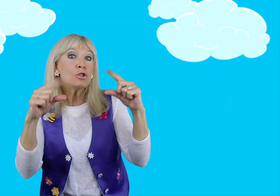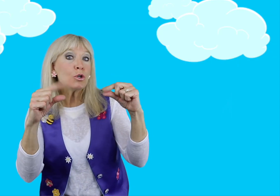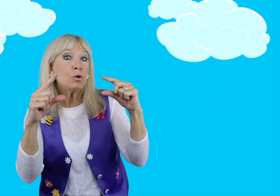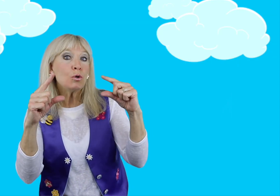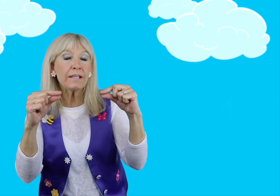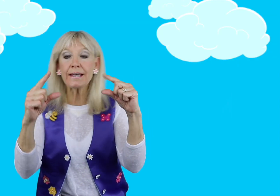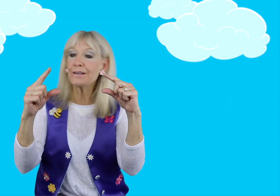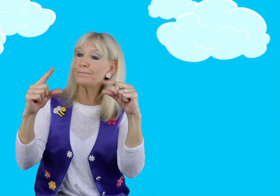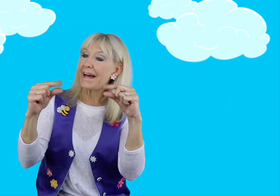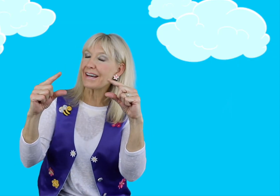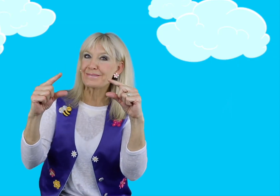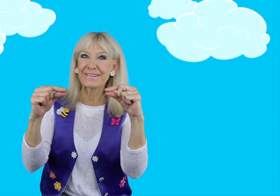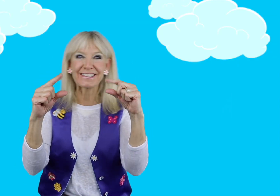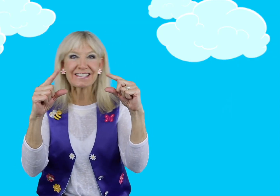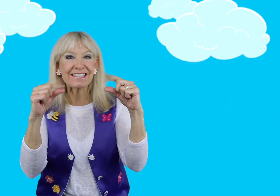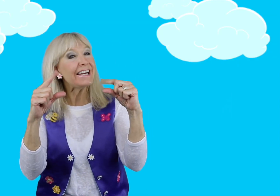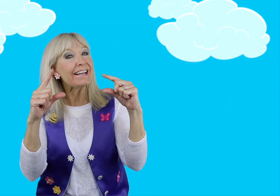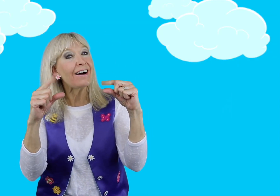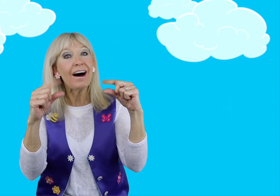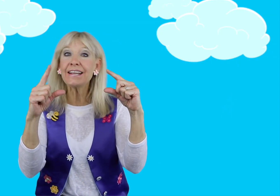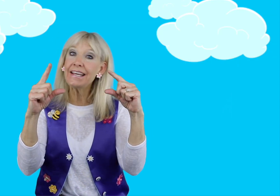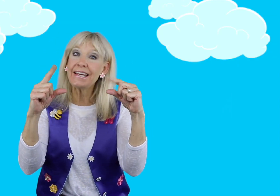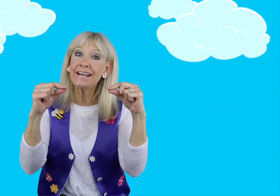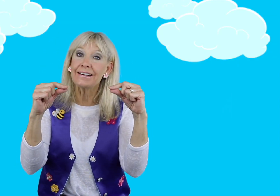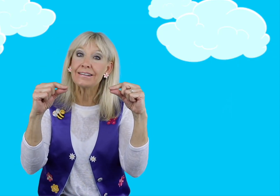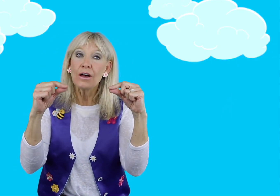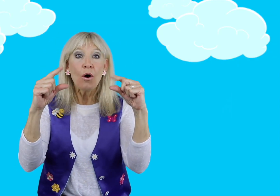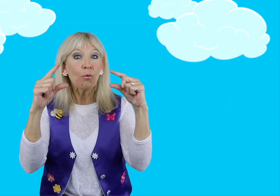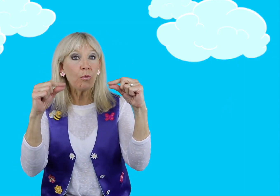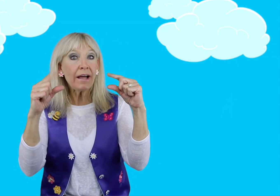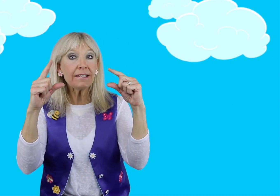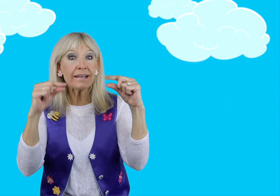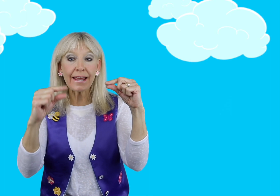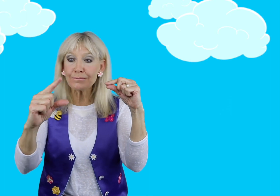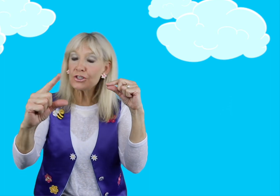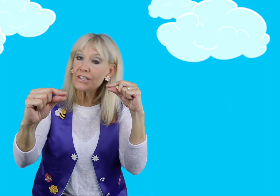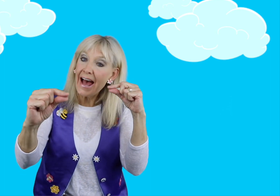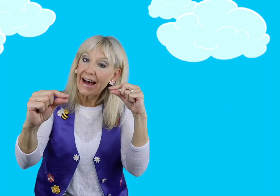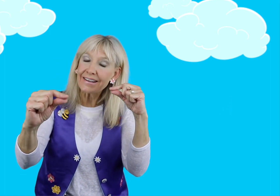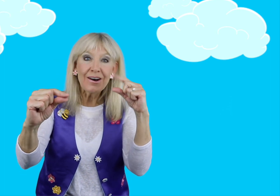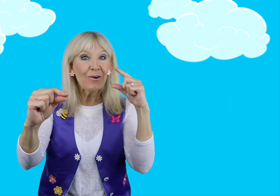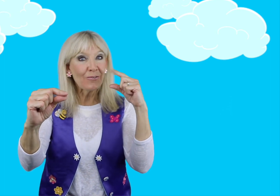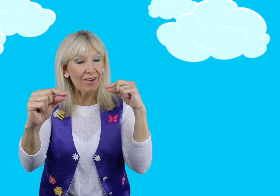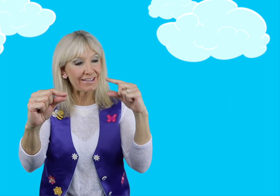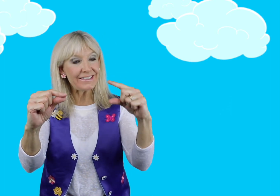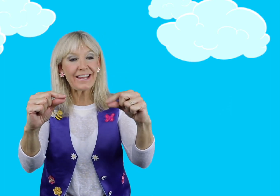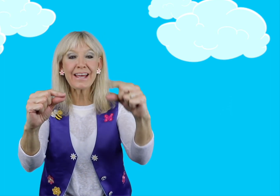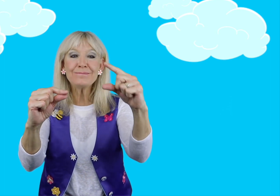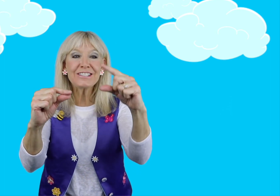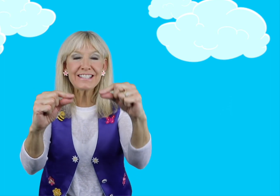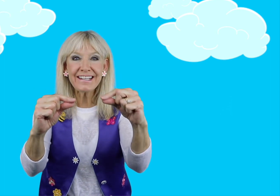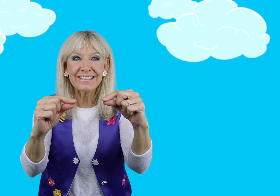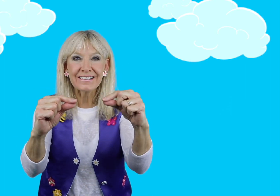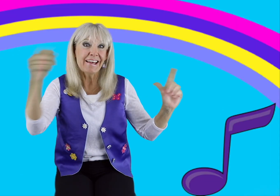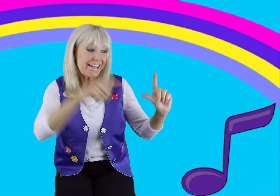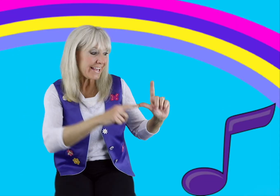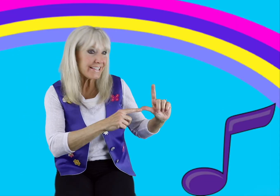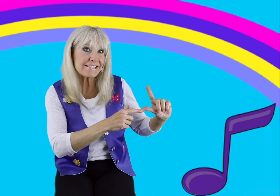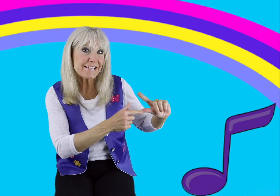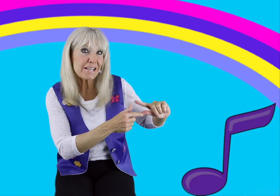Two little blackbirds sitting on a hill, one named Jack, one named Jill! Itsy